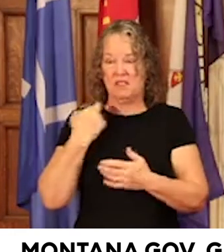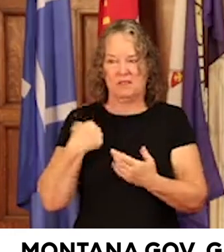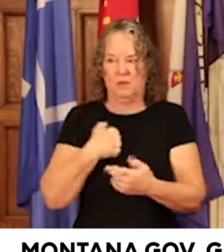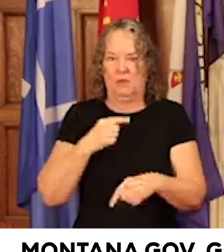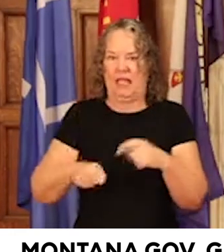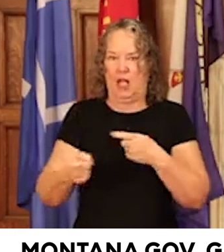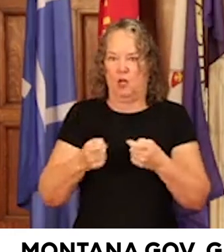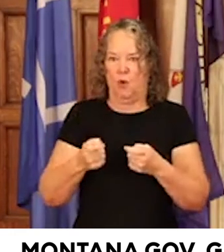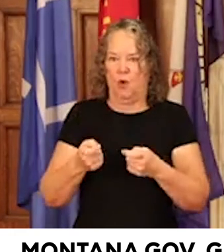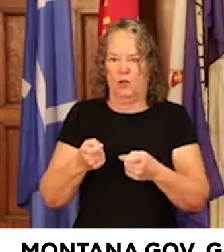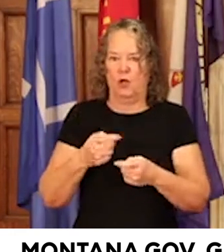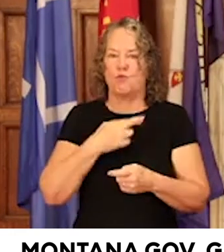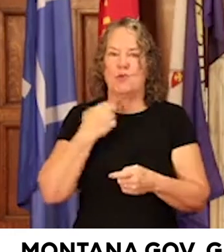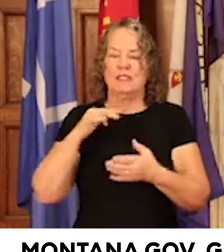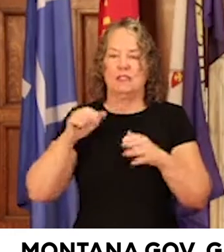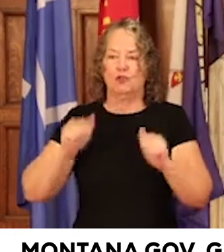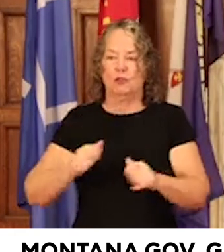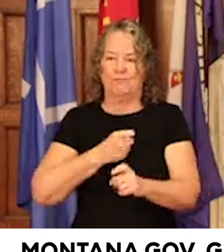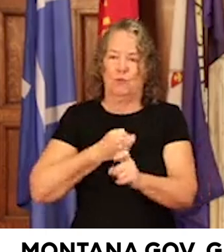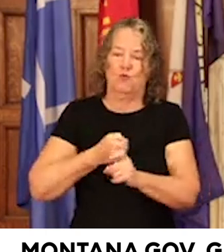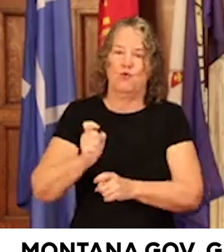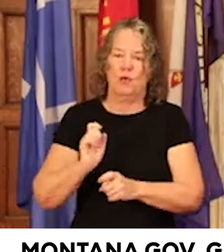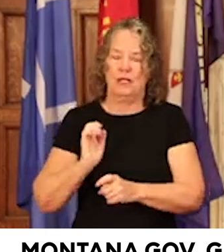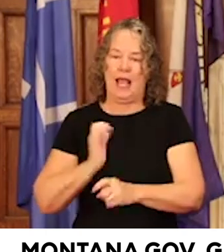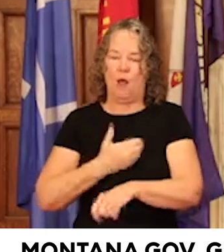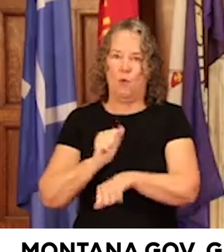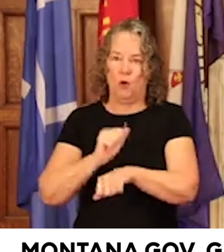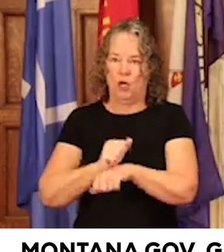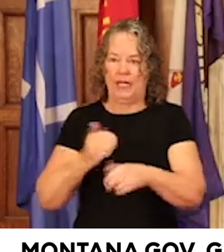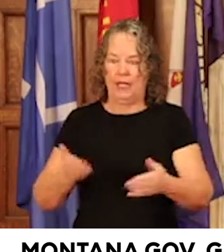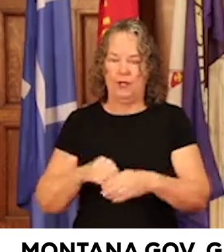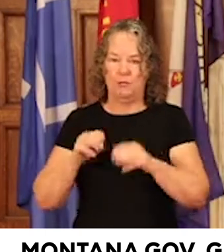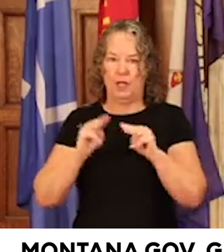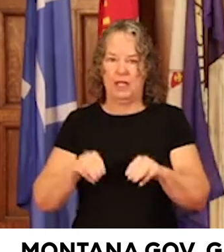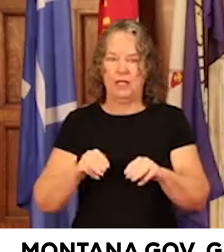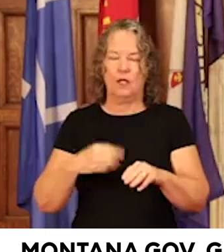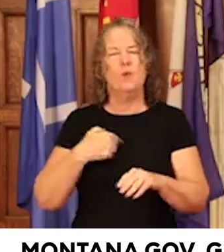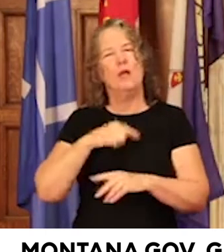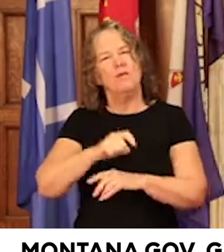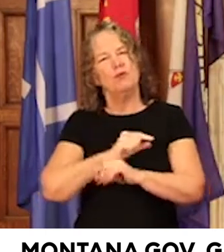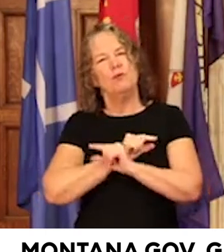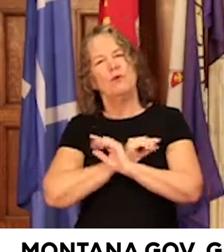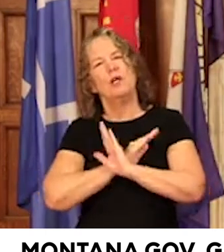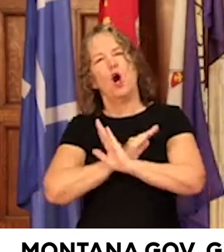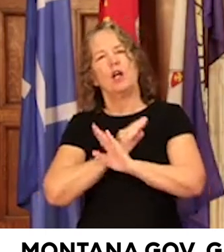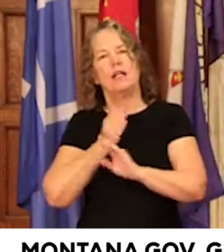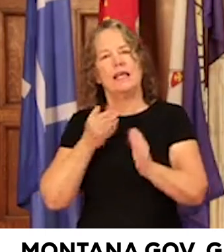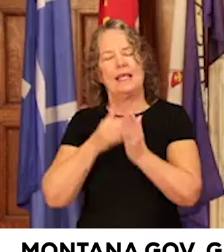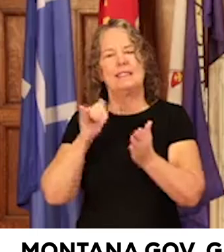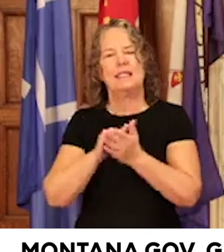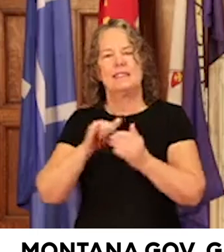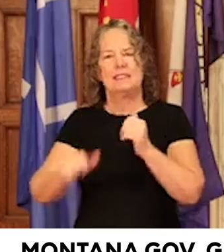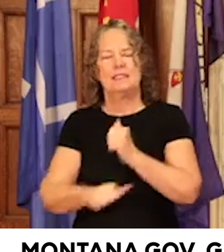jeopardize what we're getting done for the people of Montana. And we must guard against these risks. I urge the